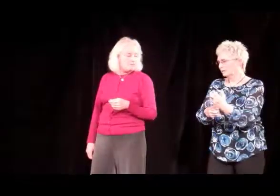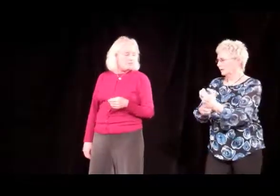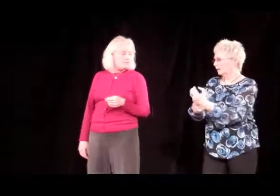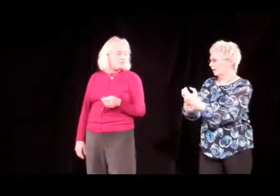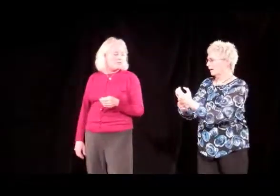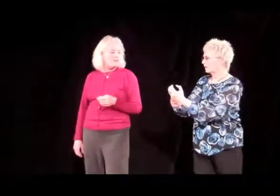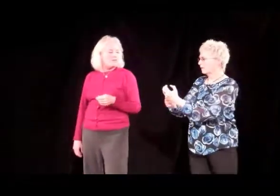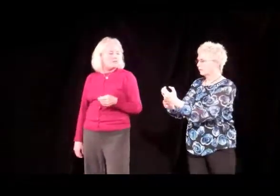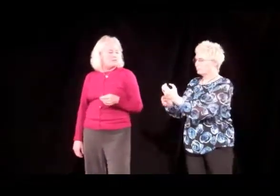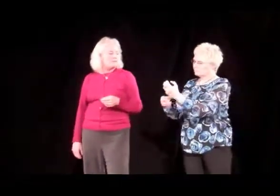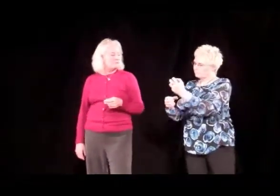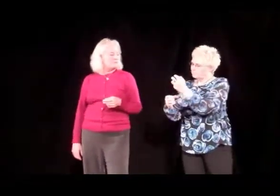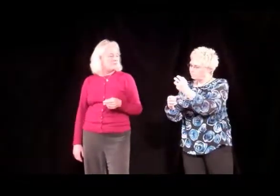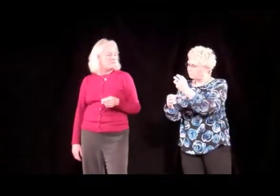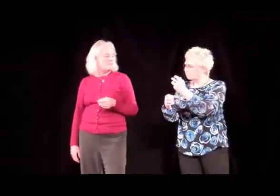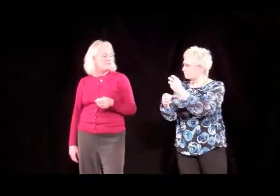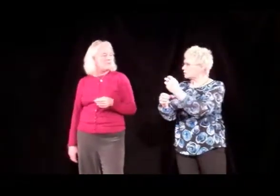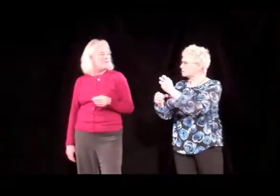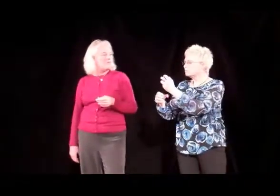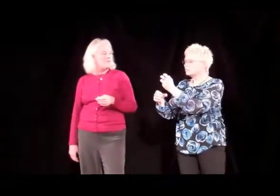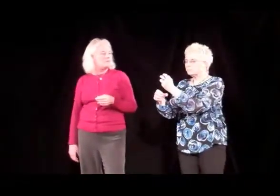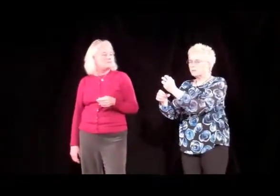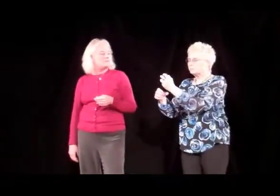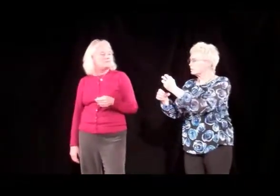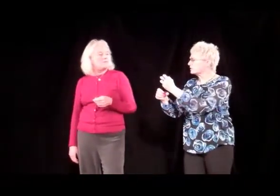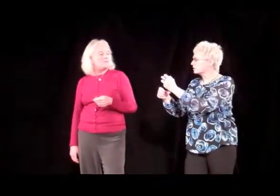I got a pistol grip on this.